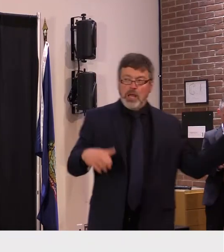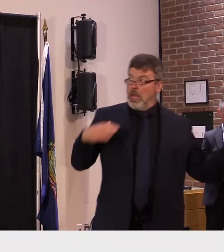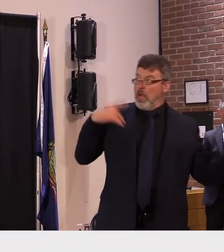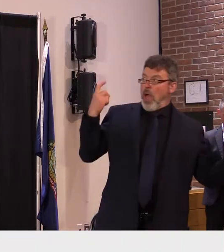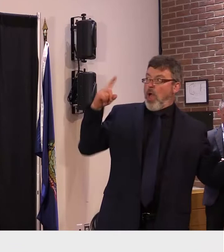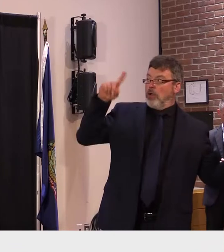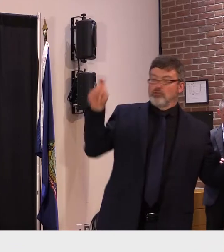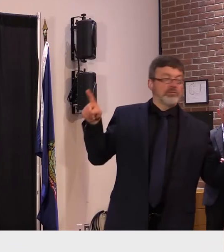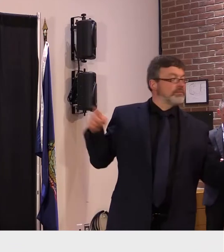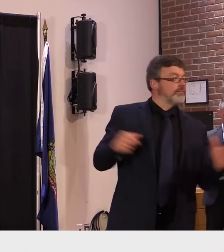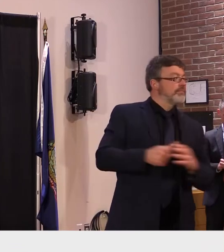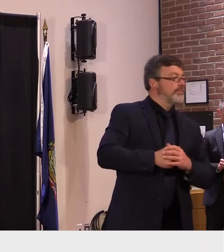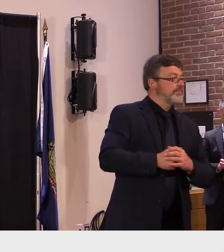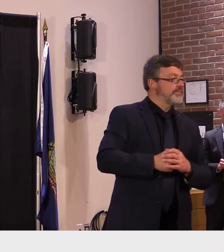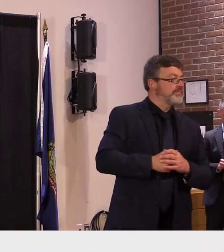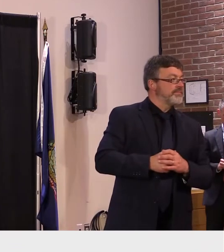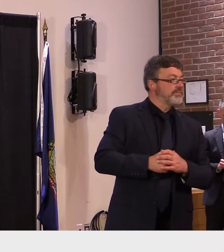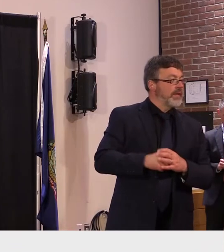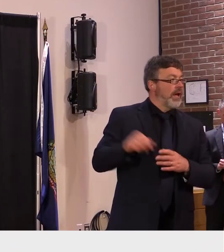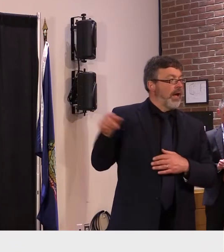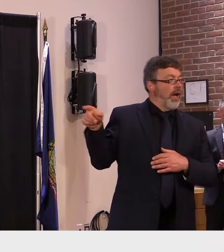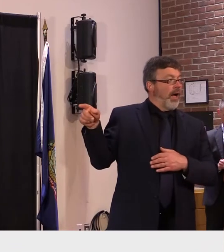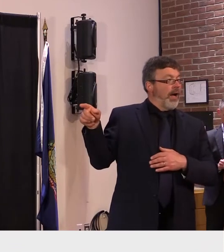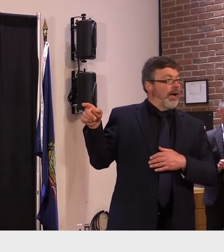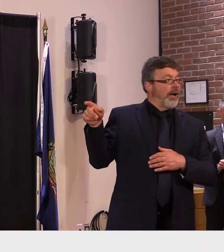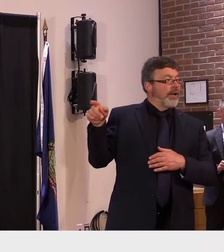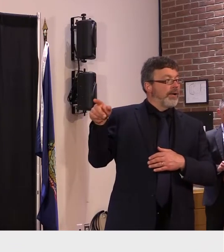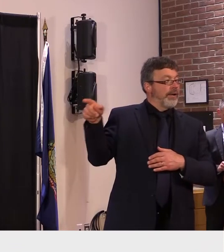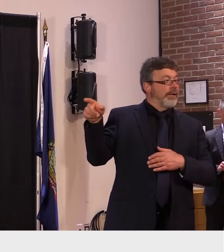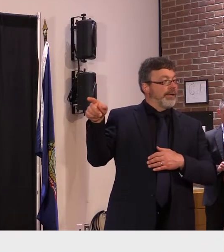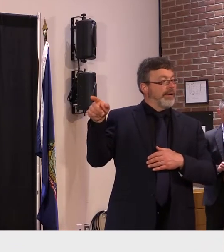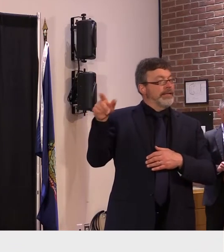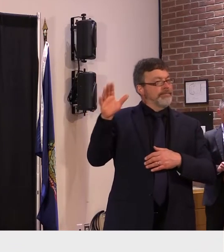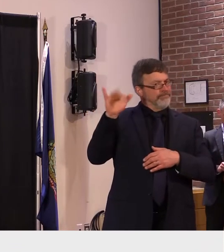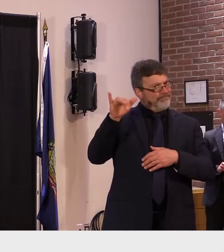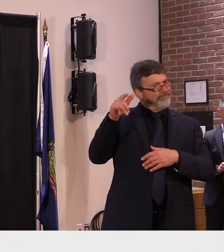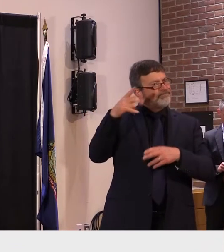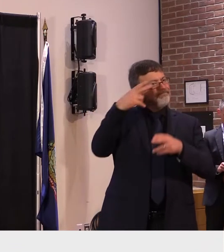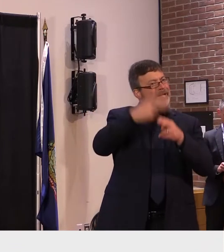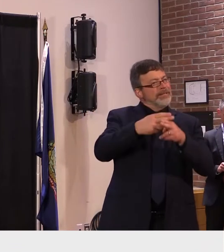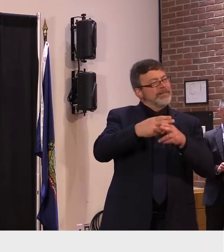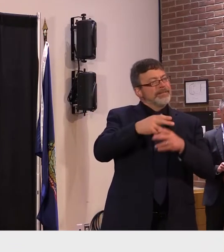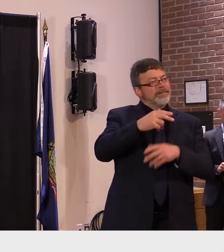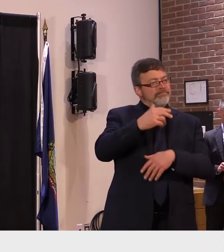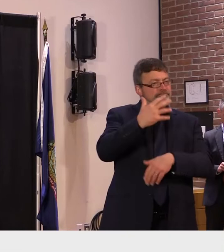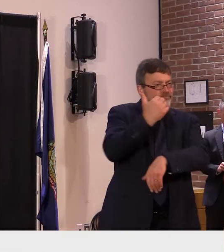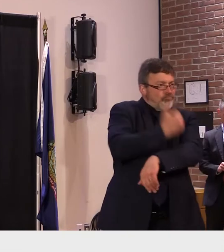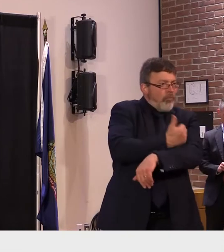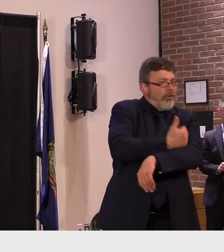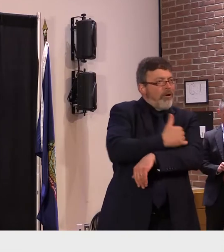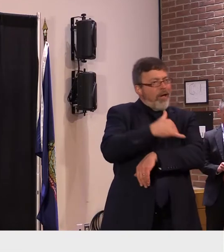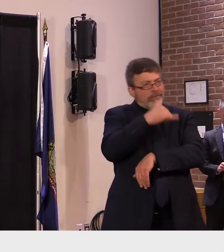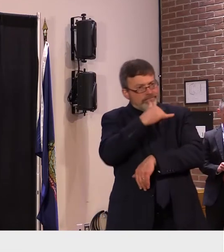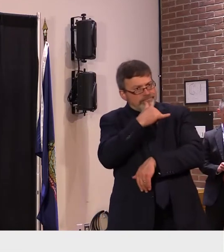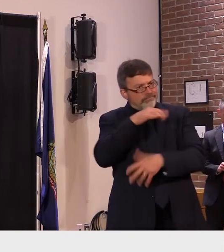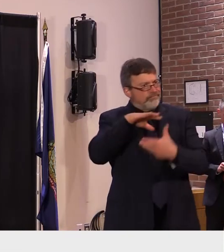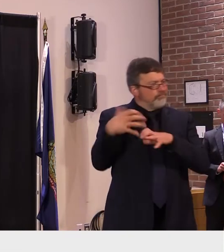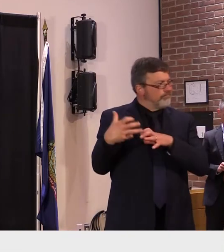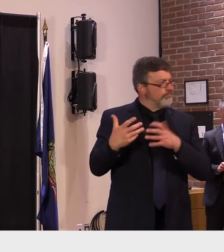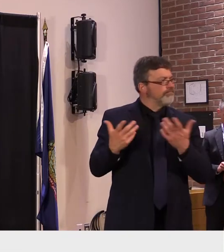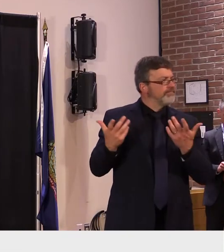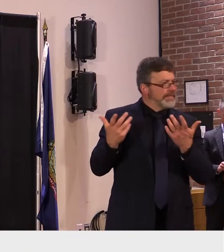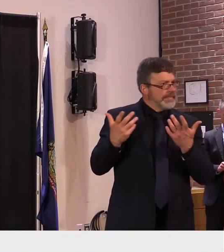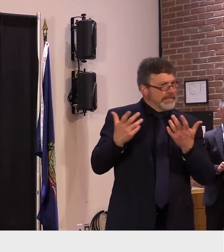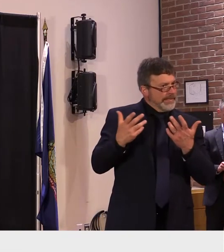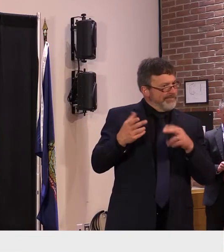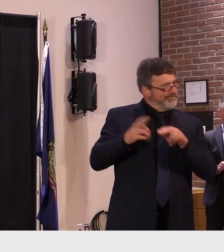address needing to address substance use disorders and folks kind of we've seen that rise through the pandemic can you explain your